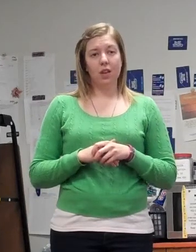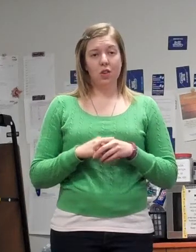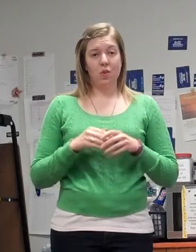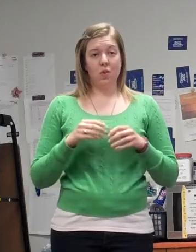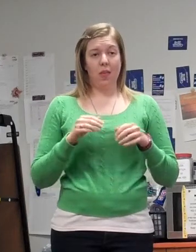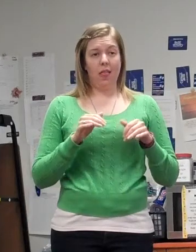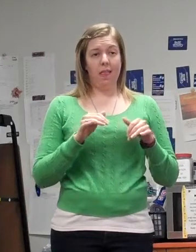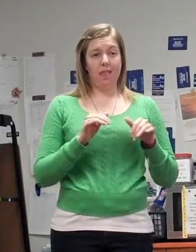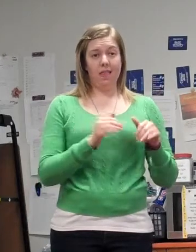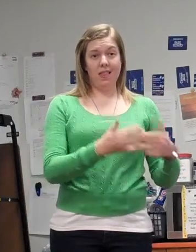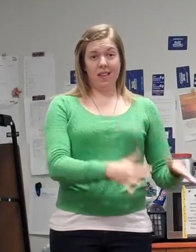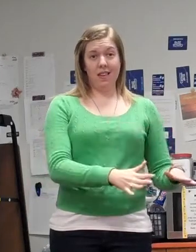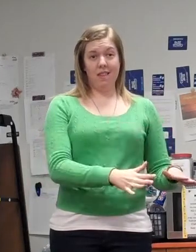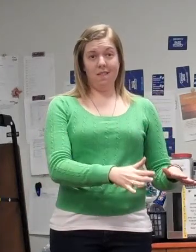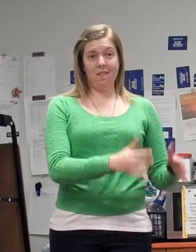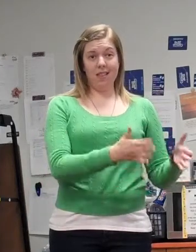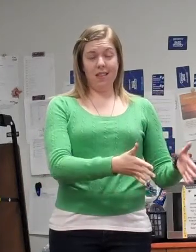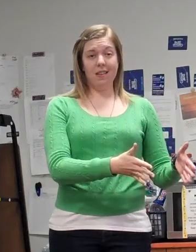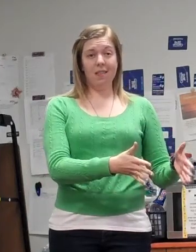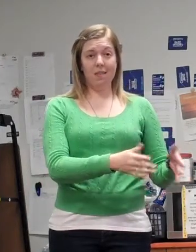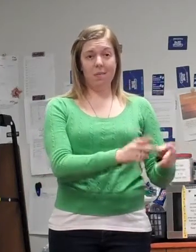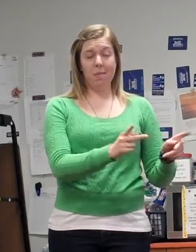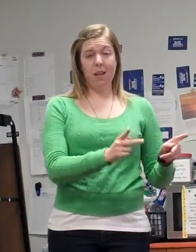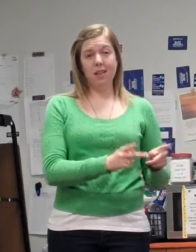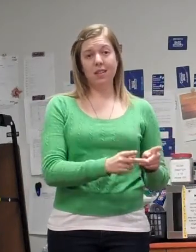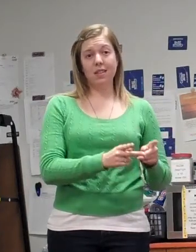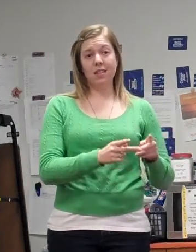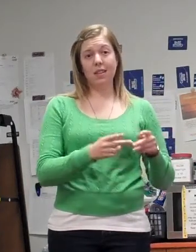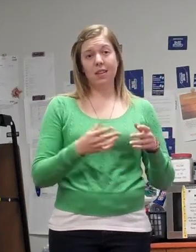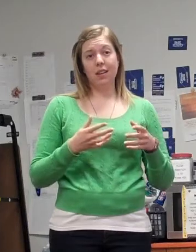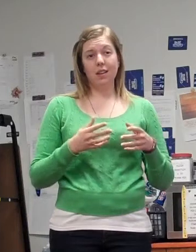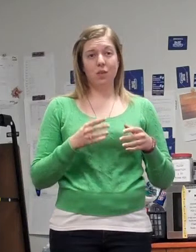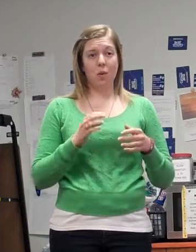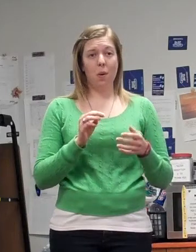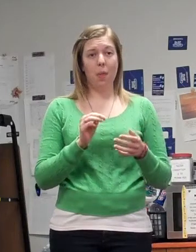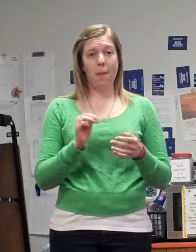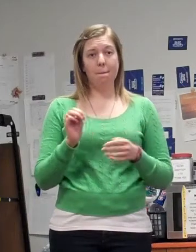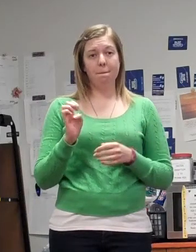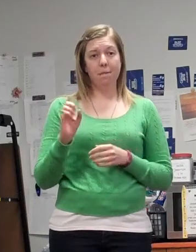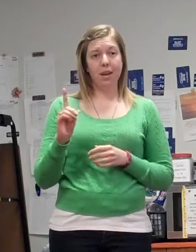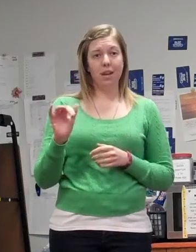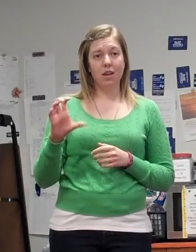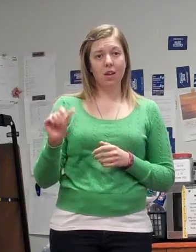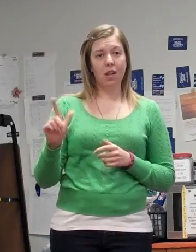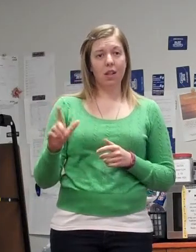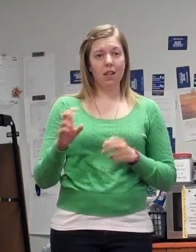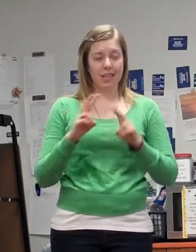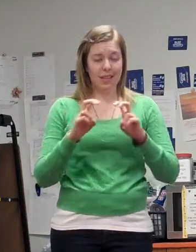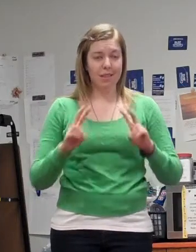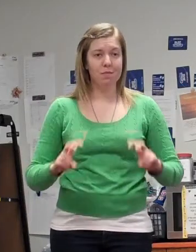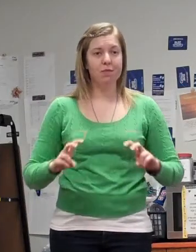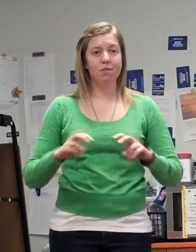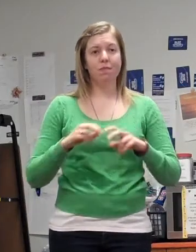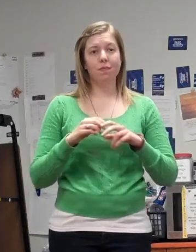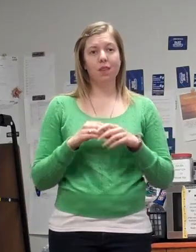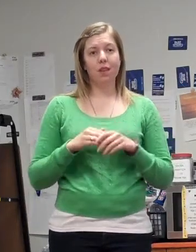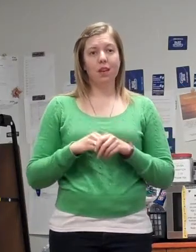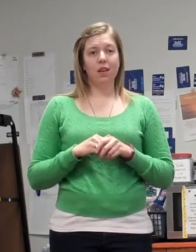so the medical examiner can tell, you know, what's the ET tube in the stomach. Because that's not that difficult to have that happen.